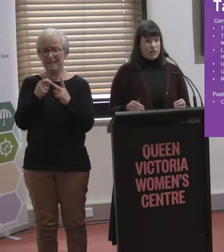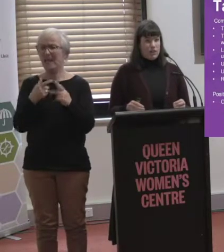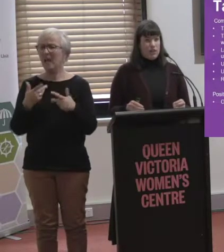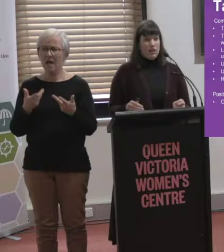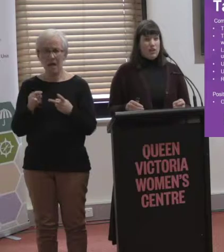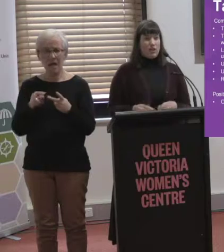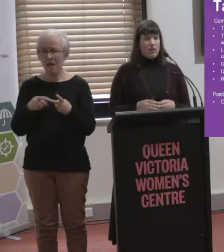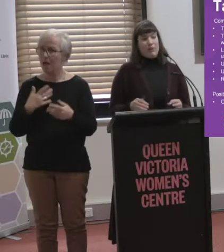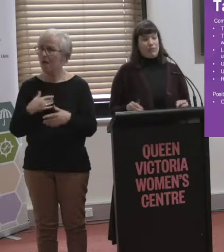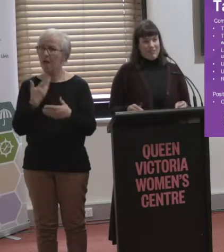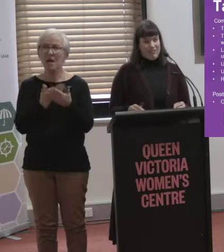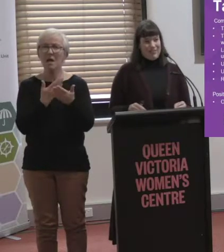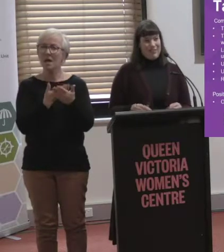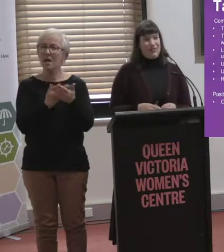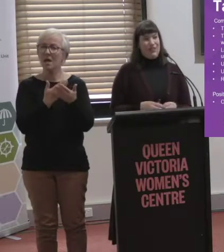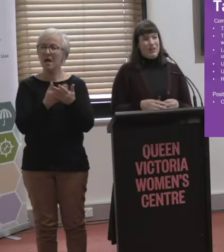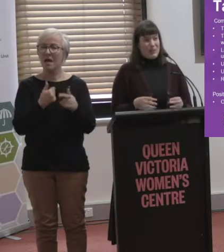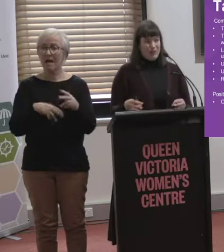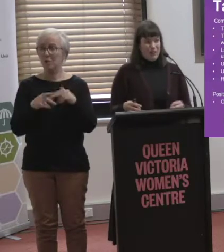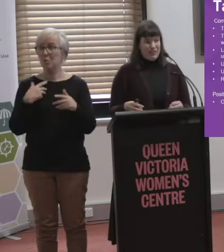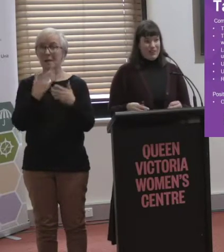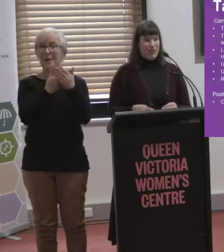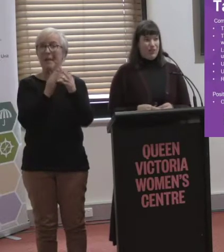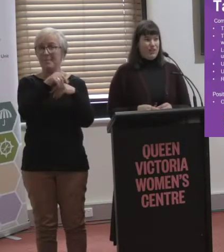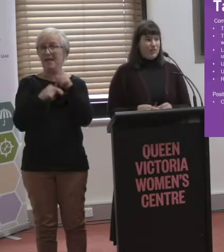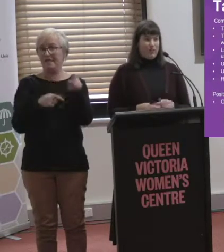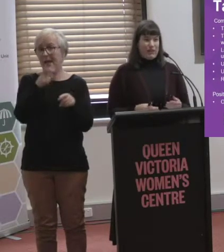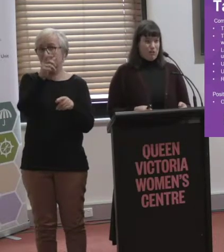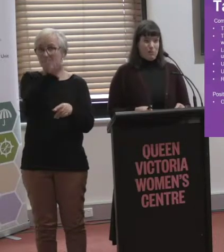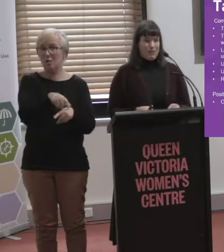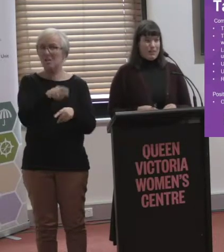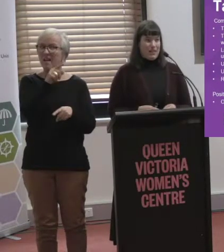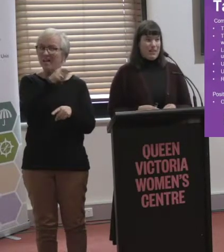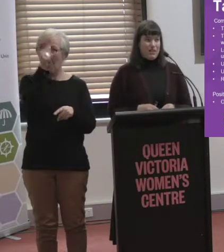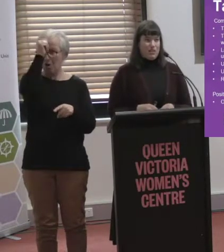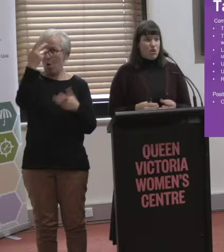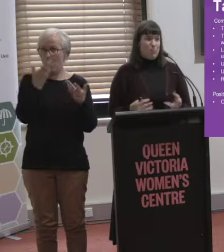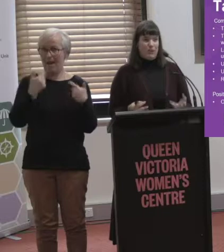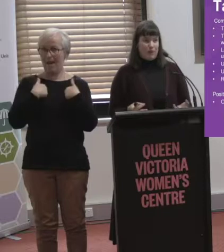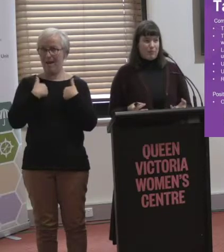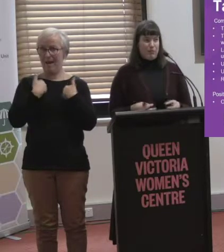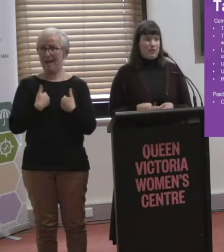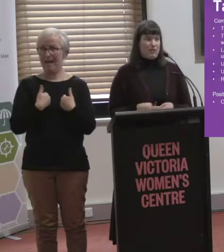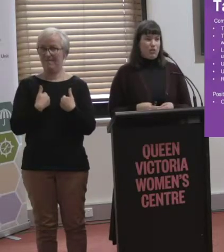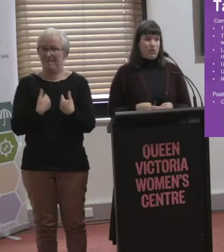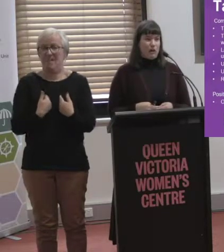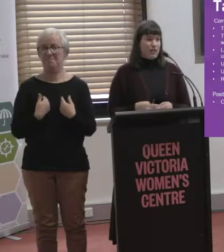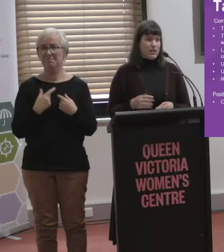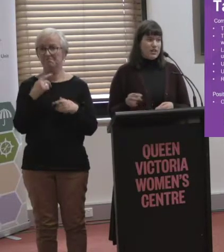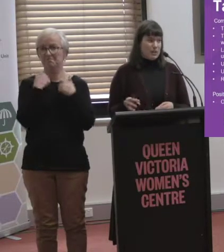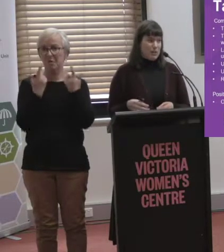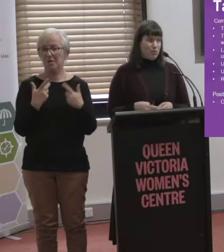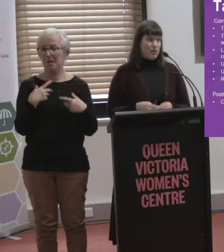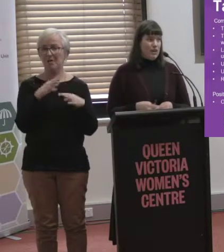or you have an issue, they know where you live. They know where you're going. They know your regular appointments and they can just not pick you up or they can...you know, they'll